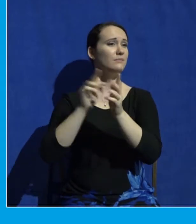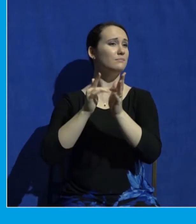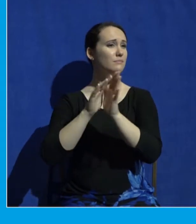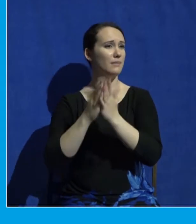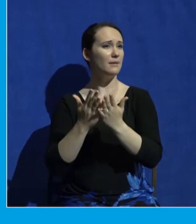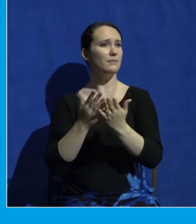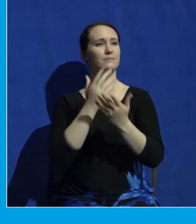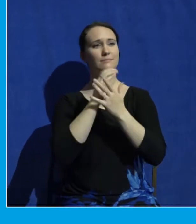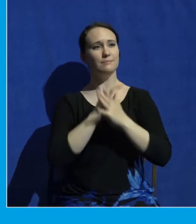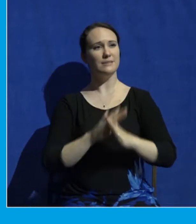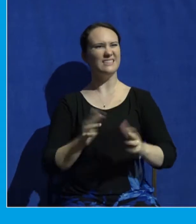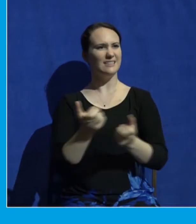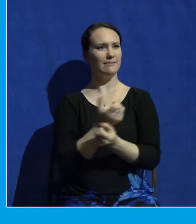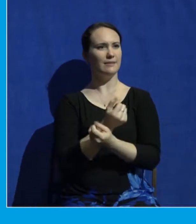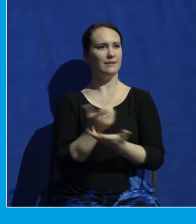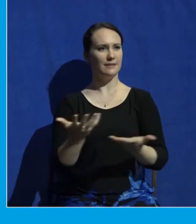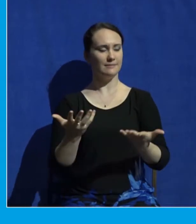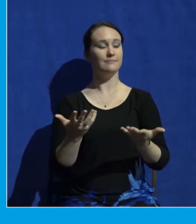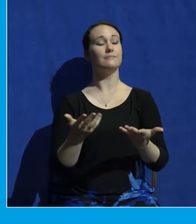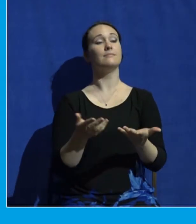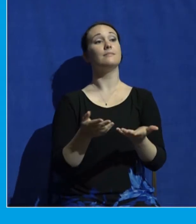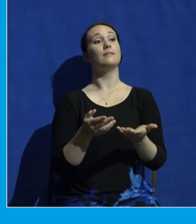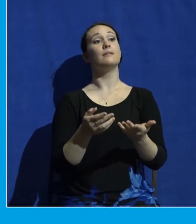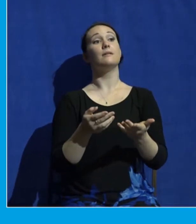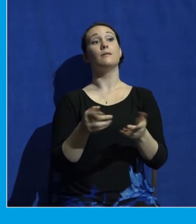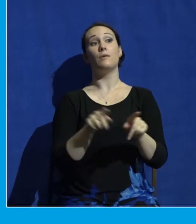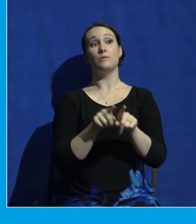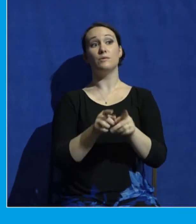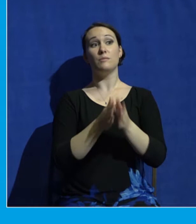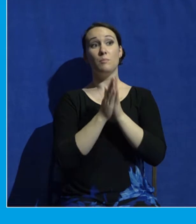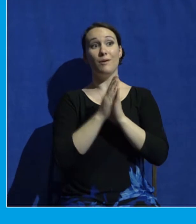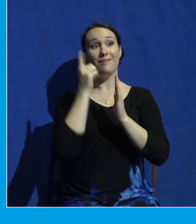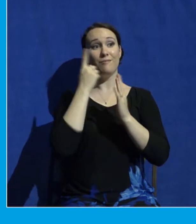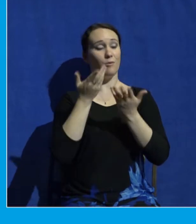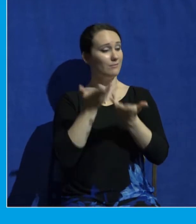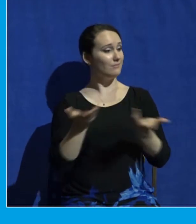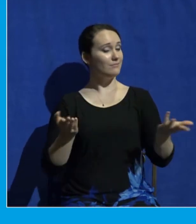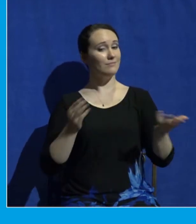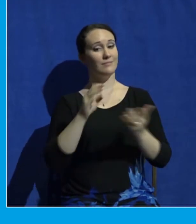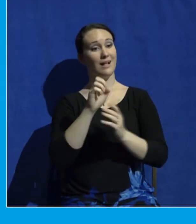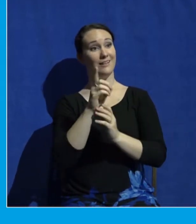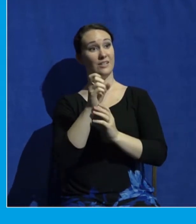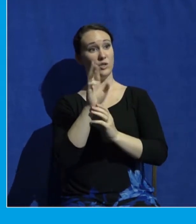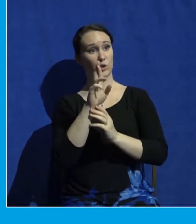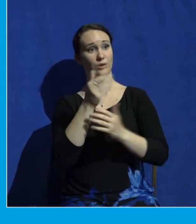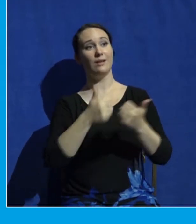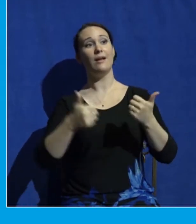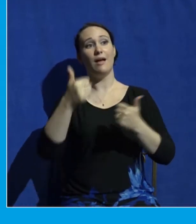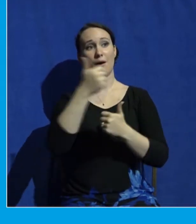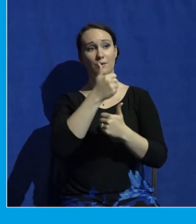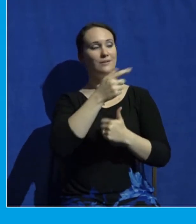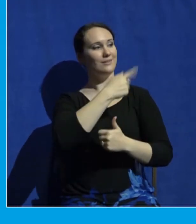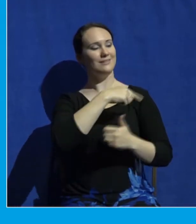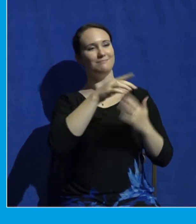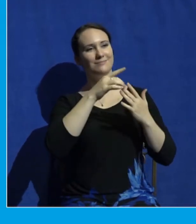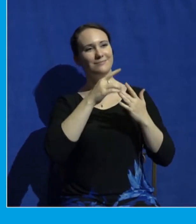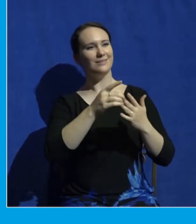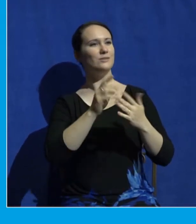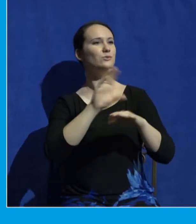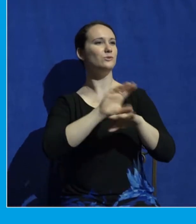that God would raise up and affirm elders to lead us into the future as a thriving, united church, bringing hope to the nations. That's what